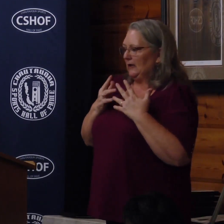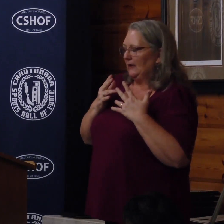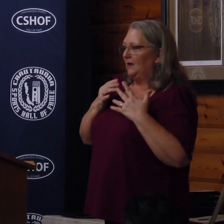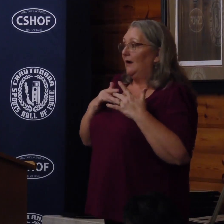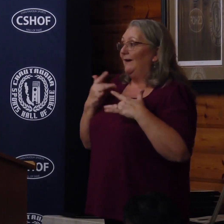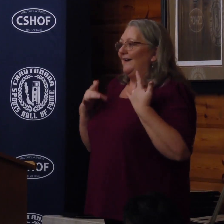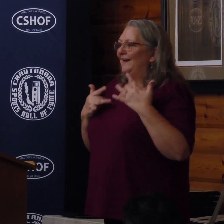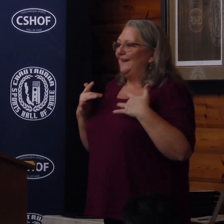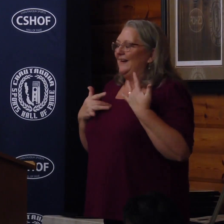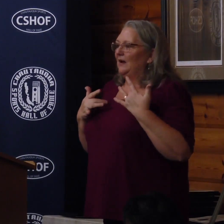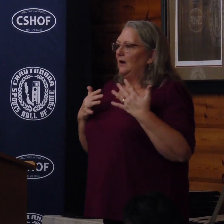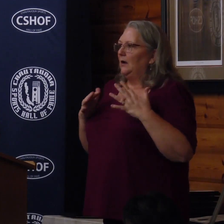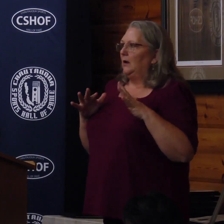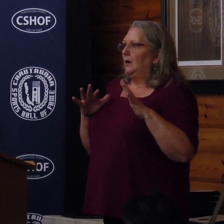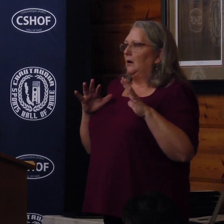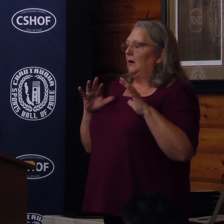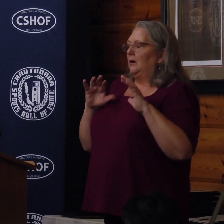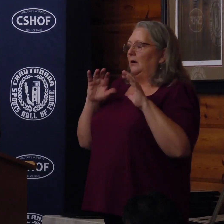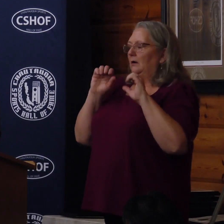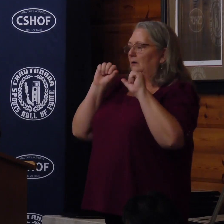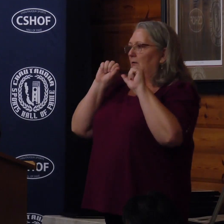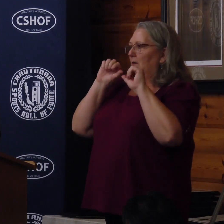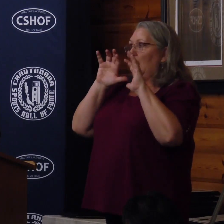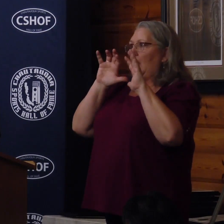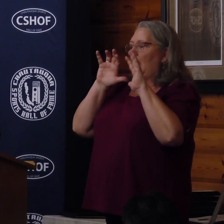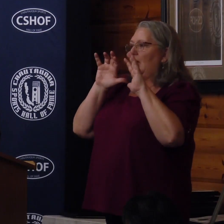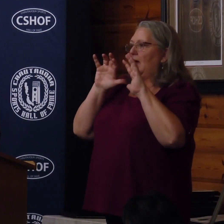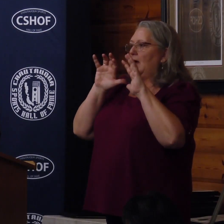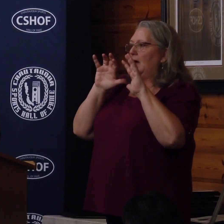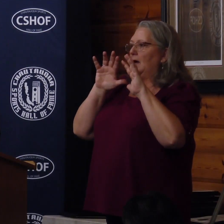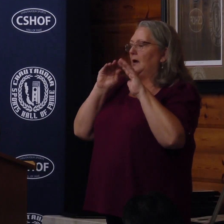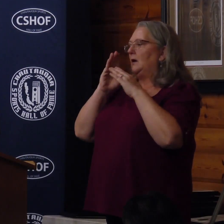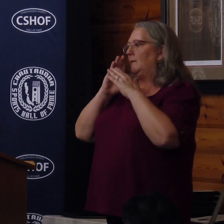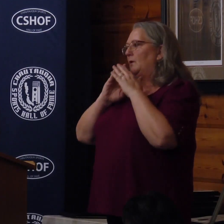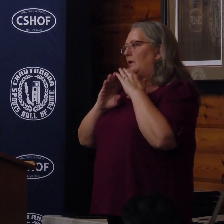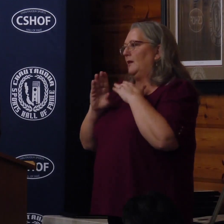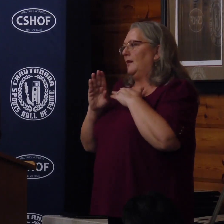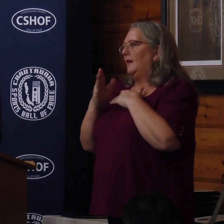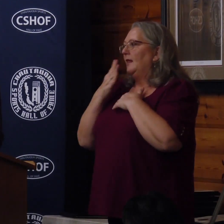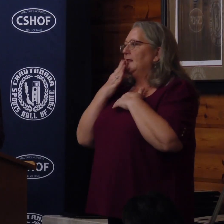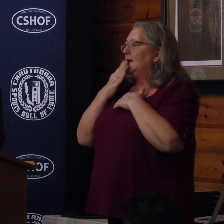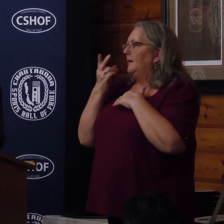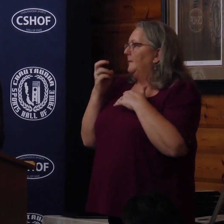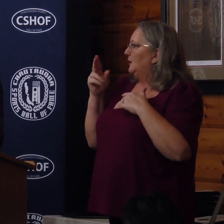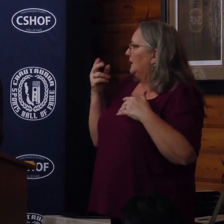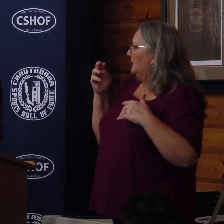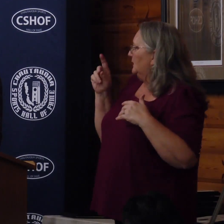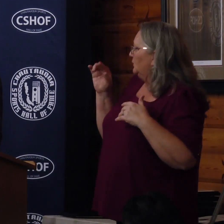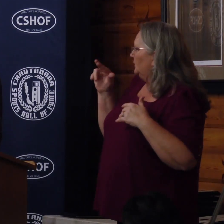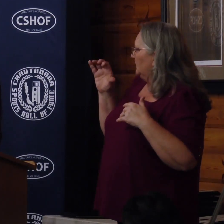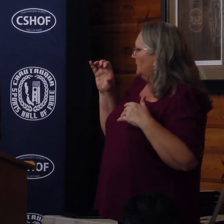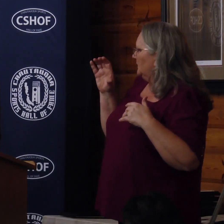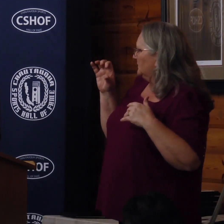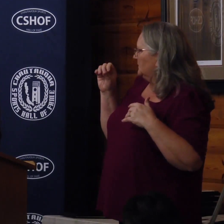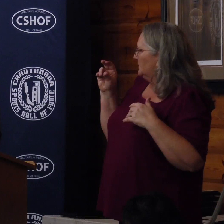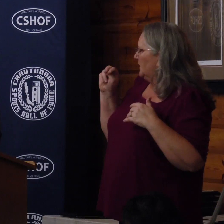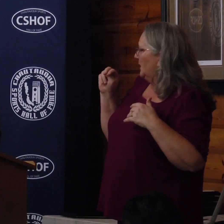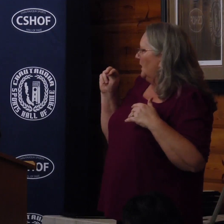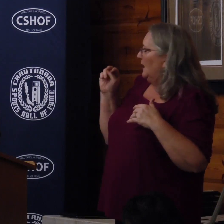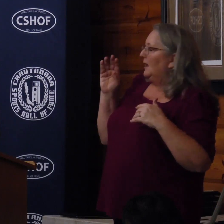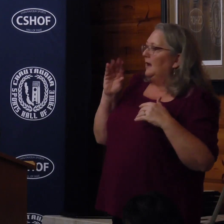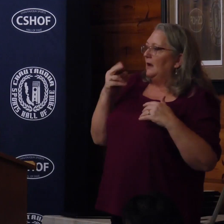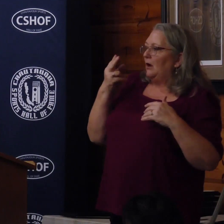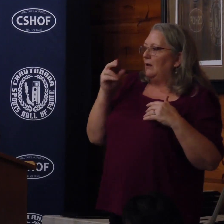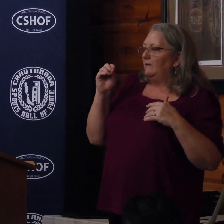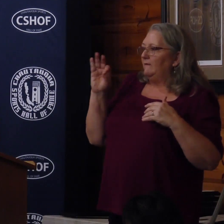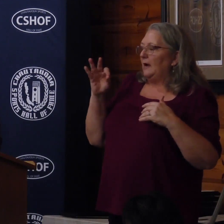excited, in awe, and, of course, humbled. Thank you, Mr. Henderson and the Hall of Fame committee for